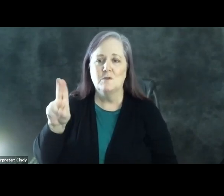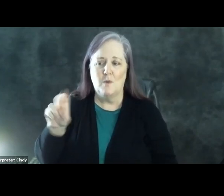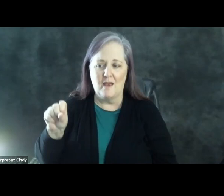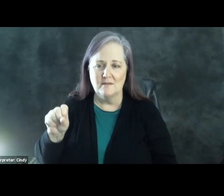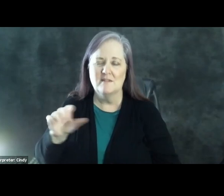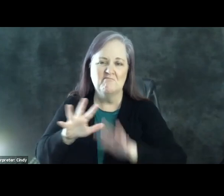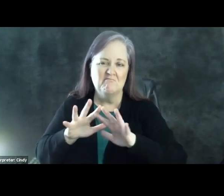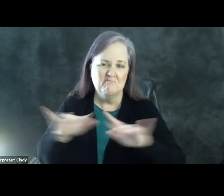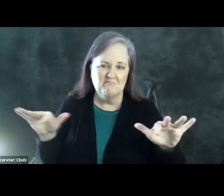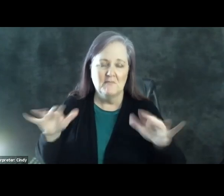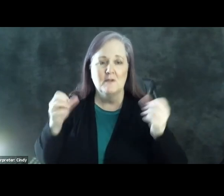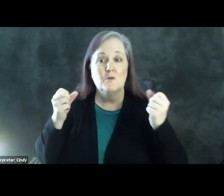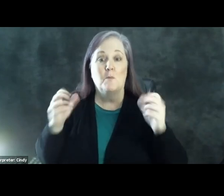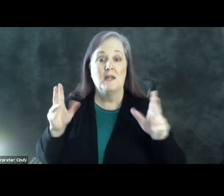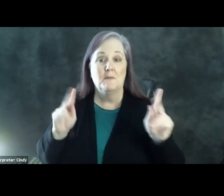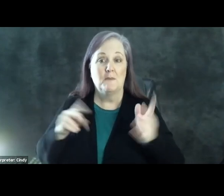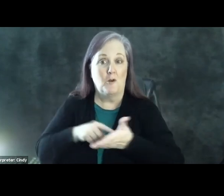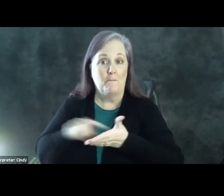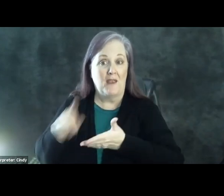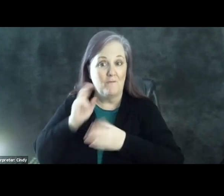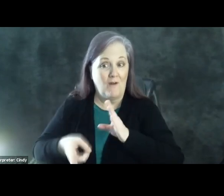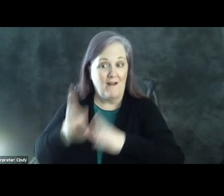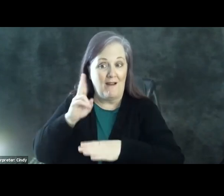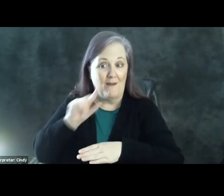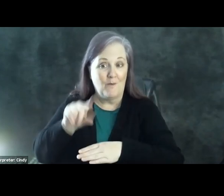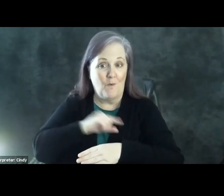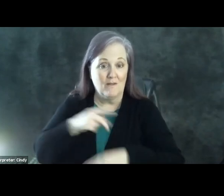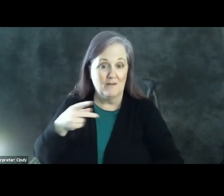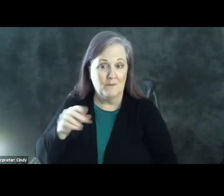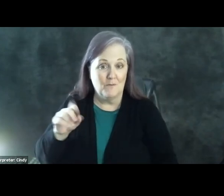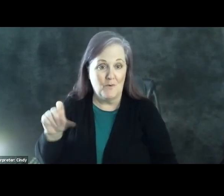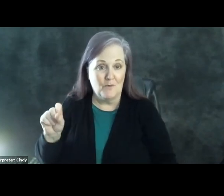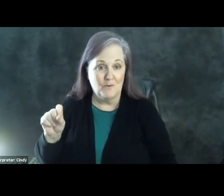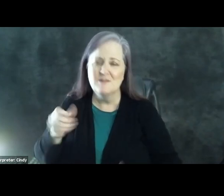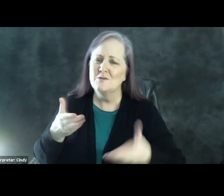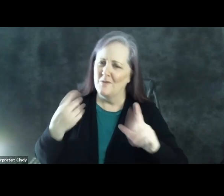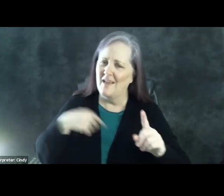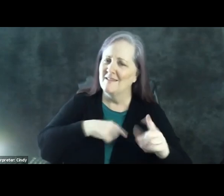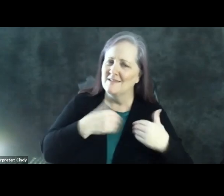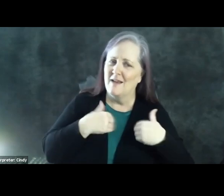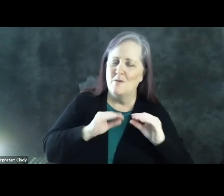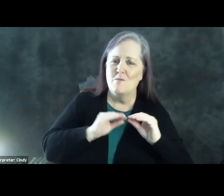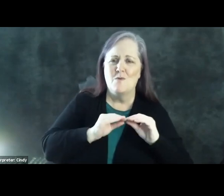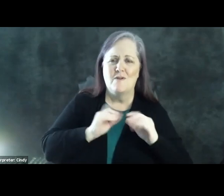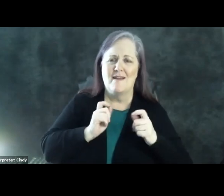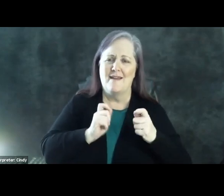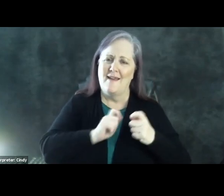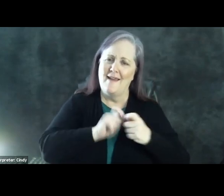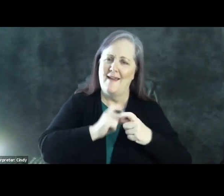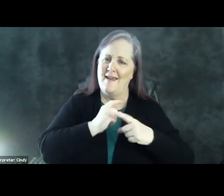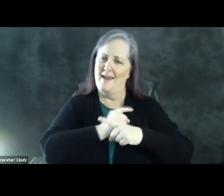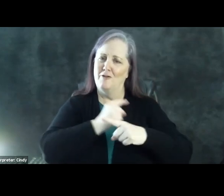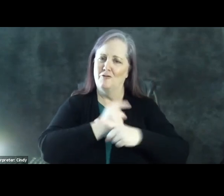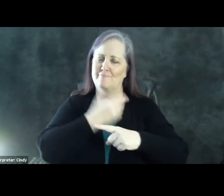paying for these high quality polls, excuse me, which allows us to have a more kind of accurate idea